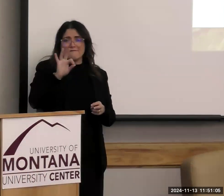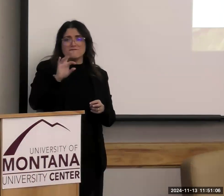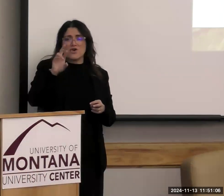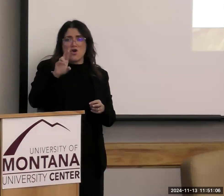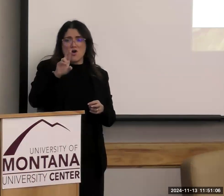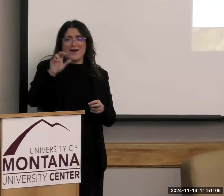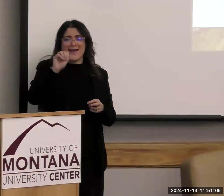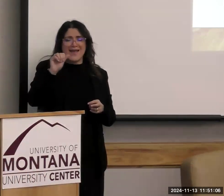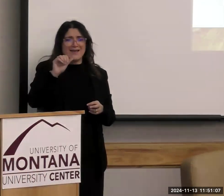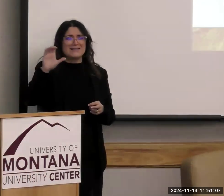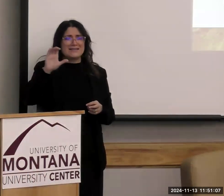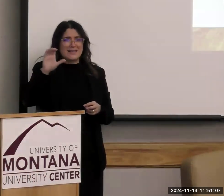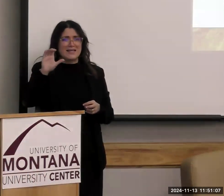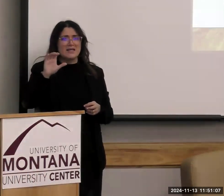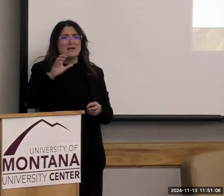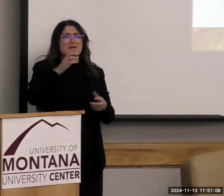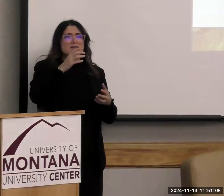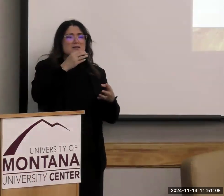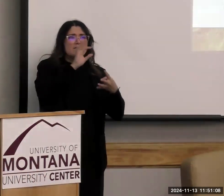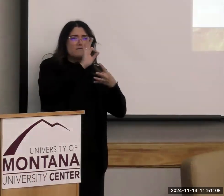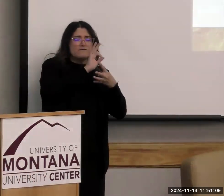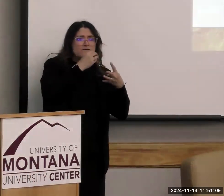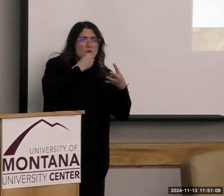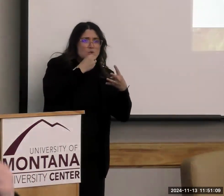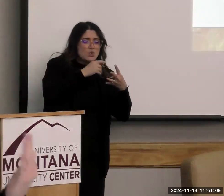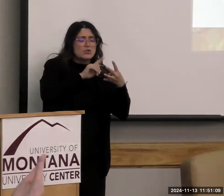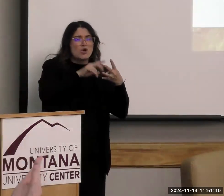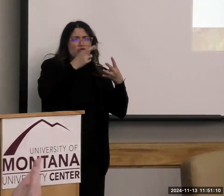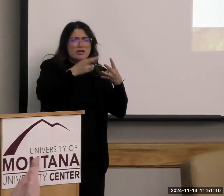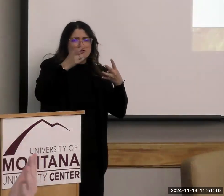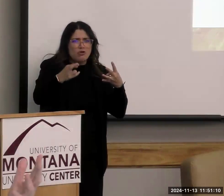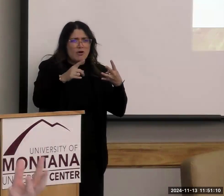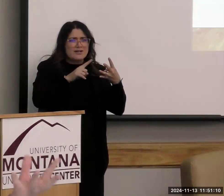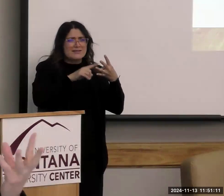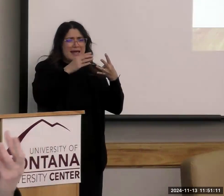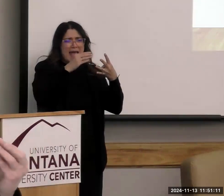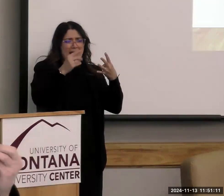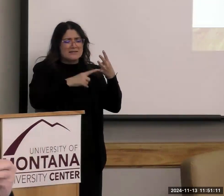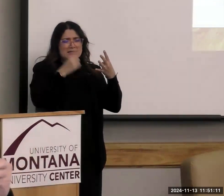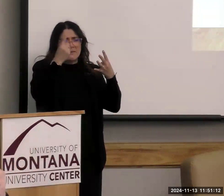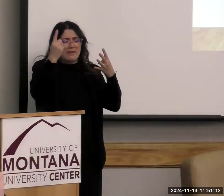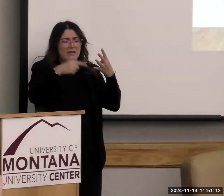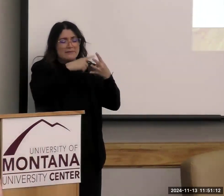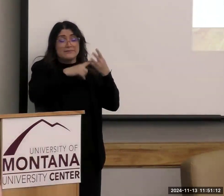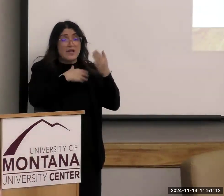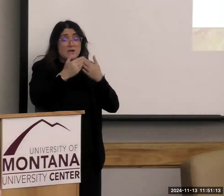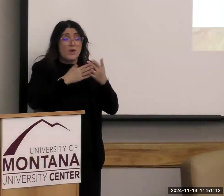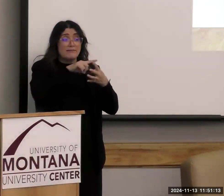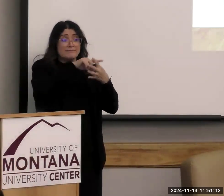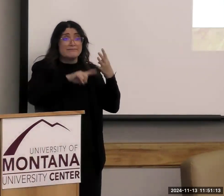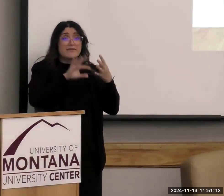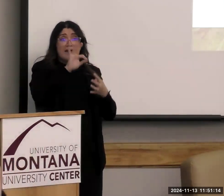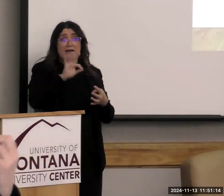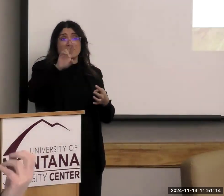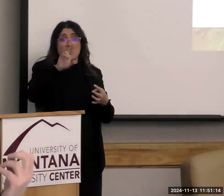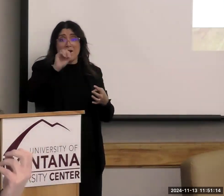Resource and Something. Anyway, there are advocates, and they